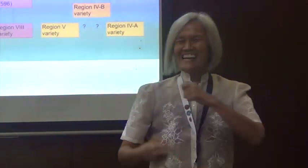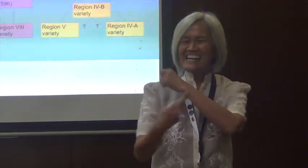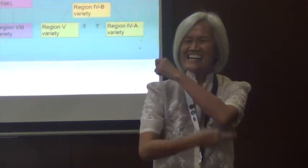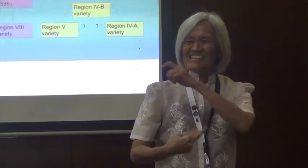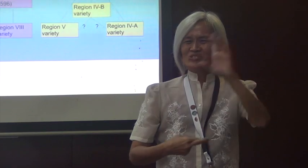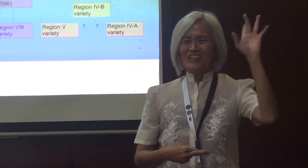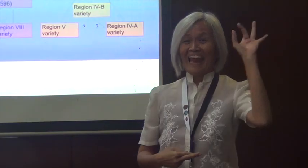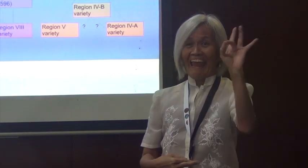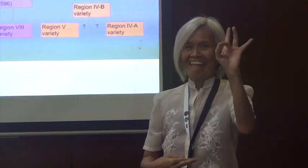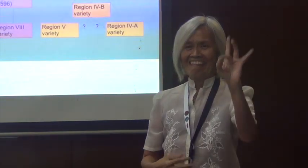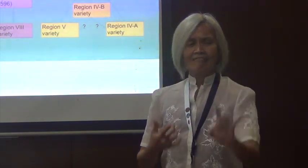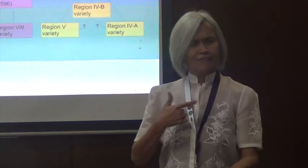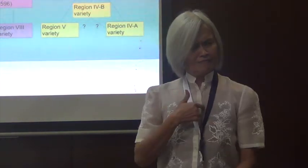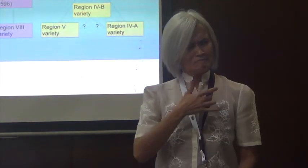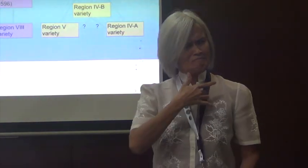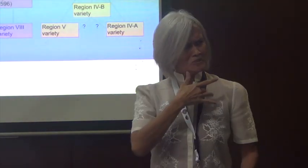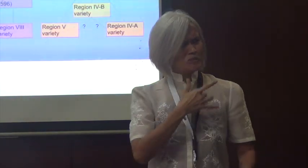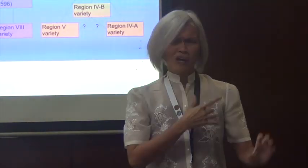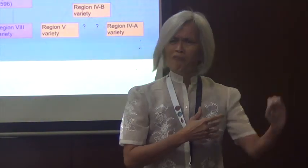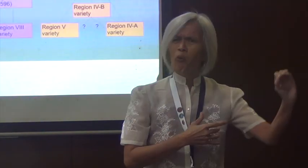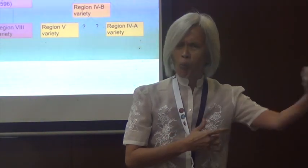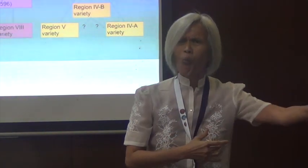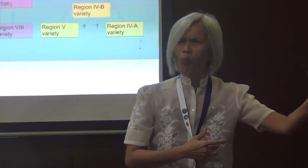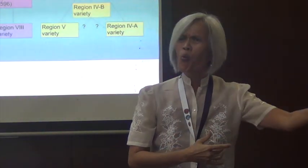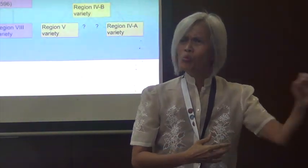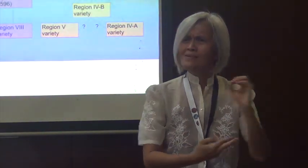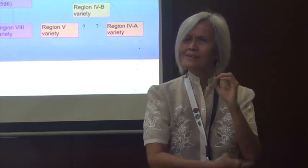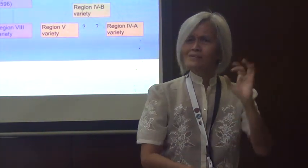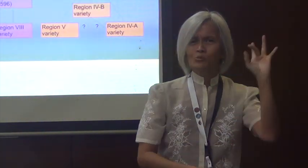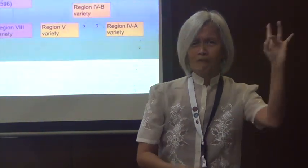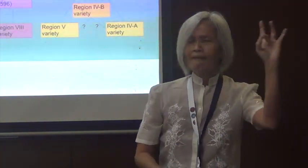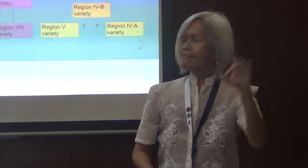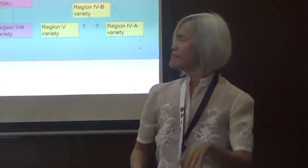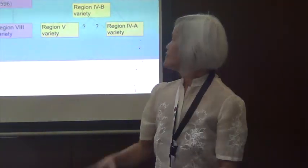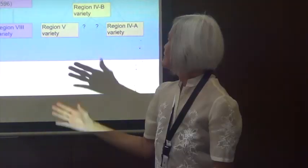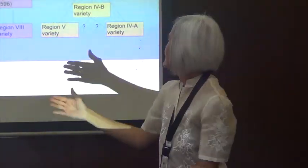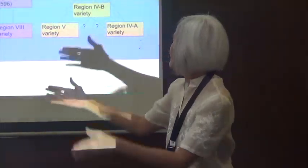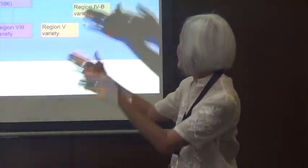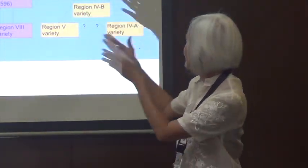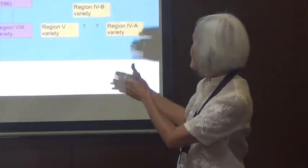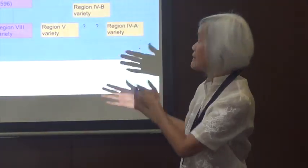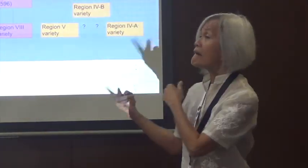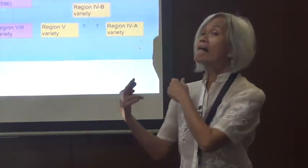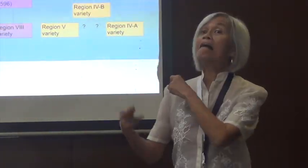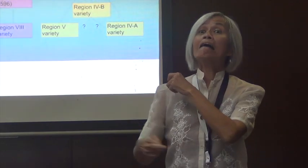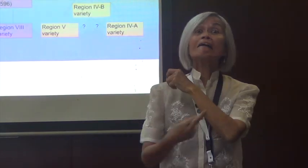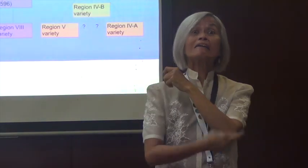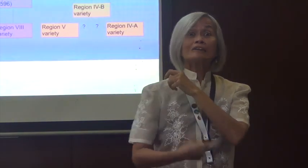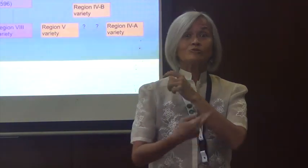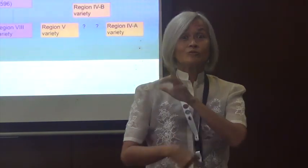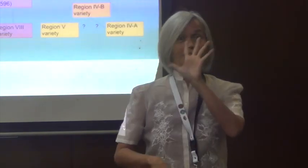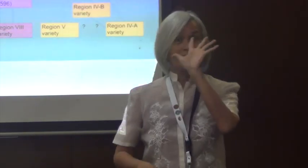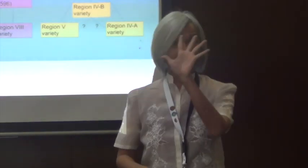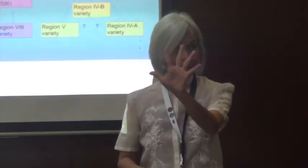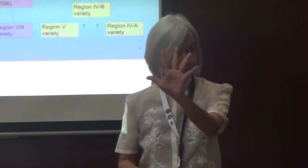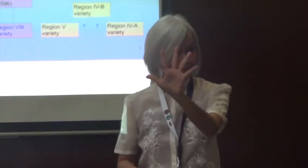proud to be part of this in region eight. Because in region eight, okay,